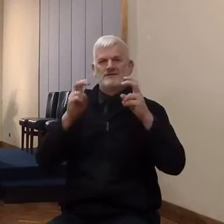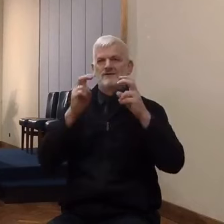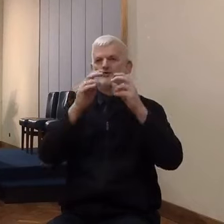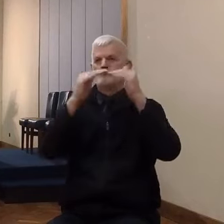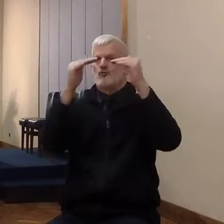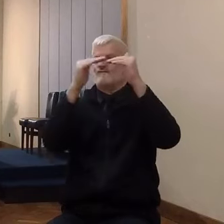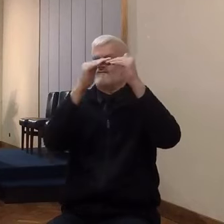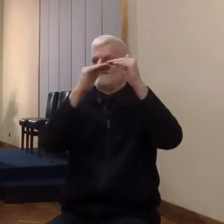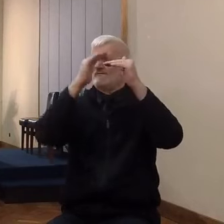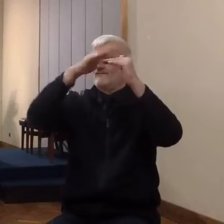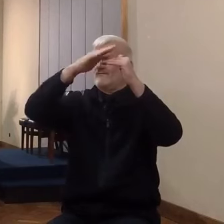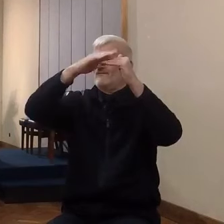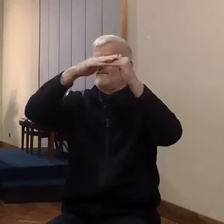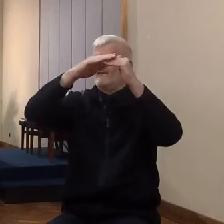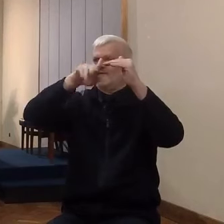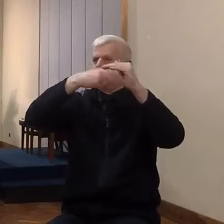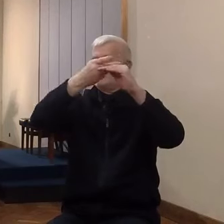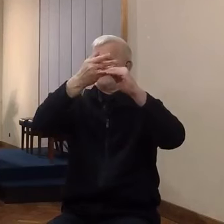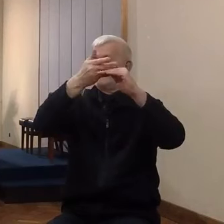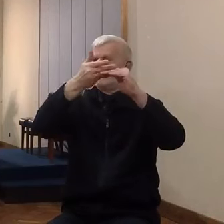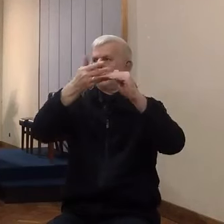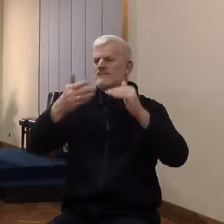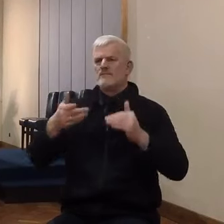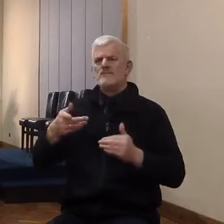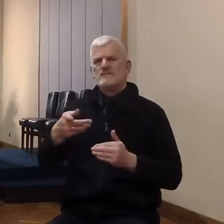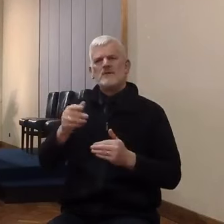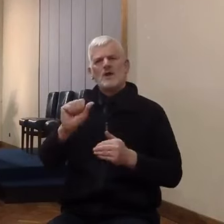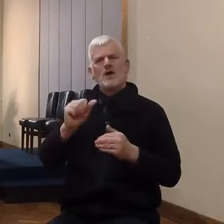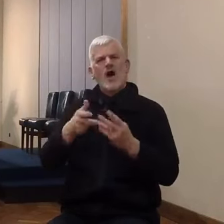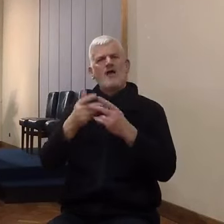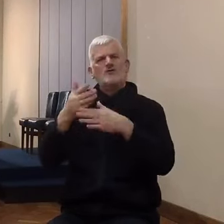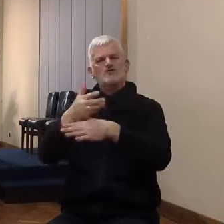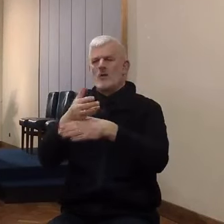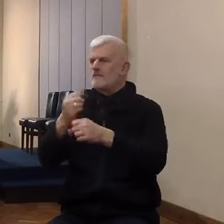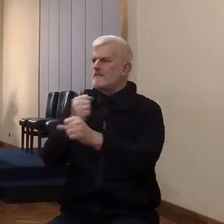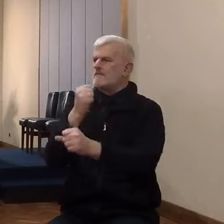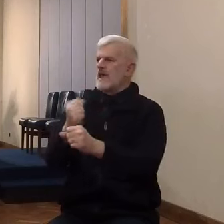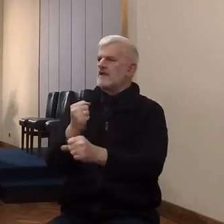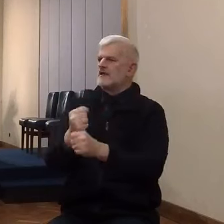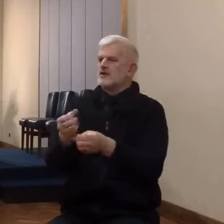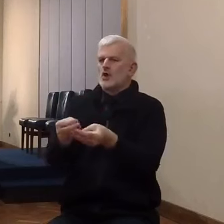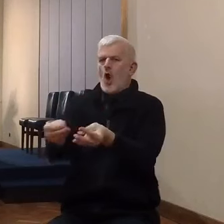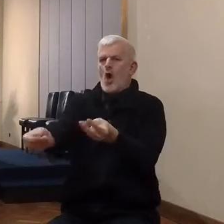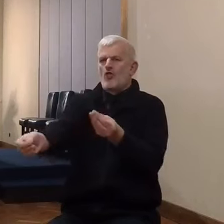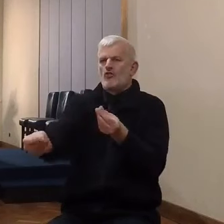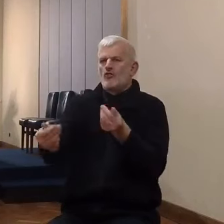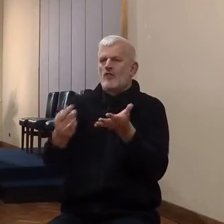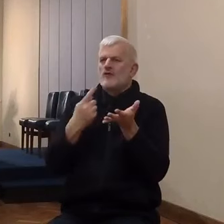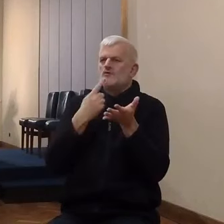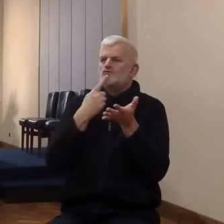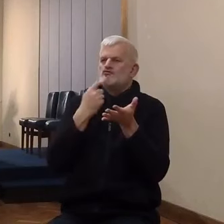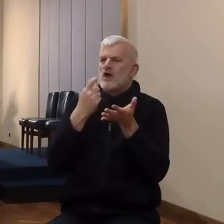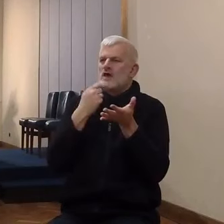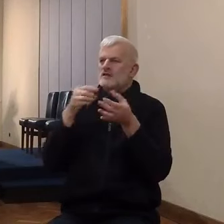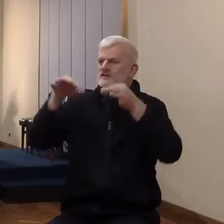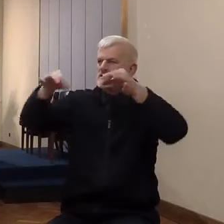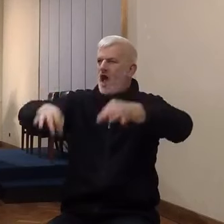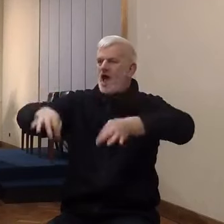and it seems even dyed it. She had scarlet up there in her store on the roof. The woman